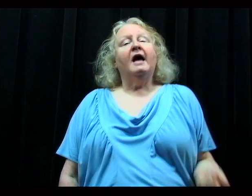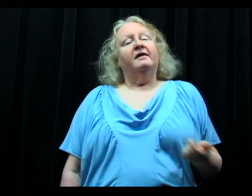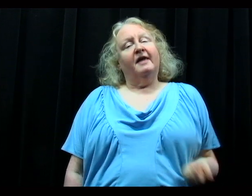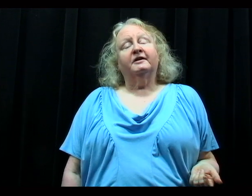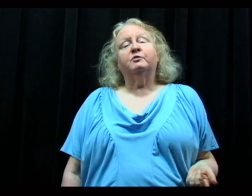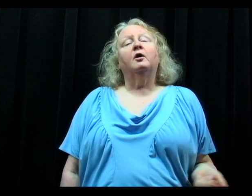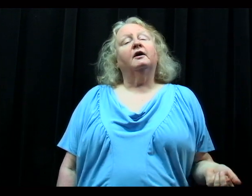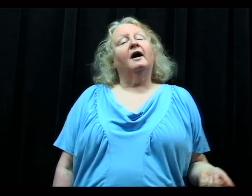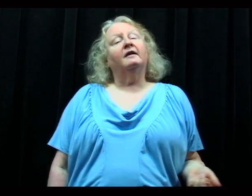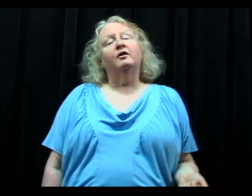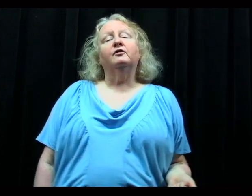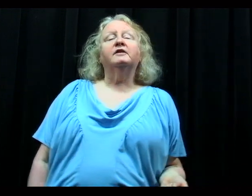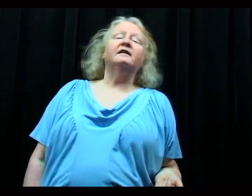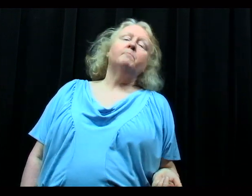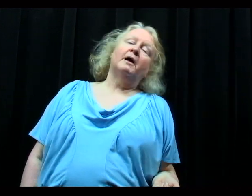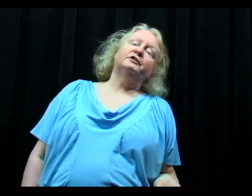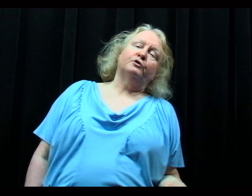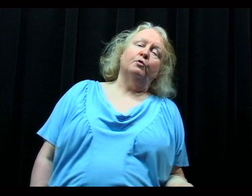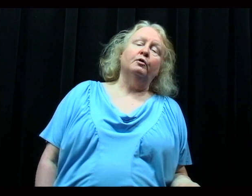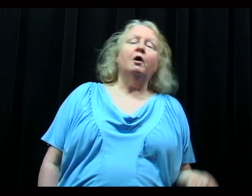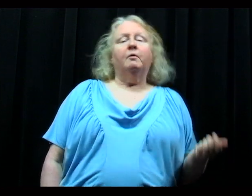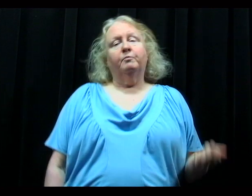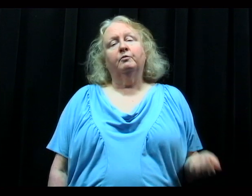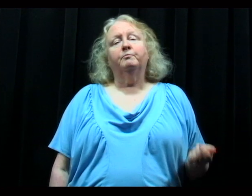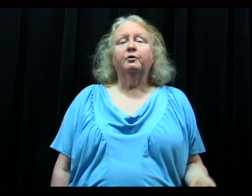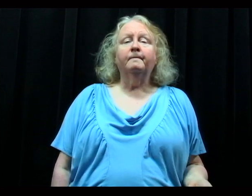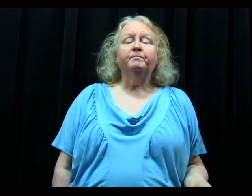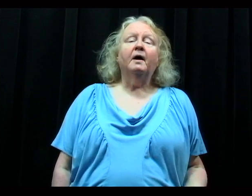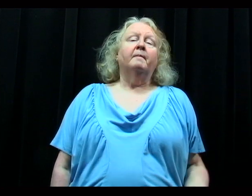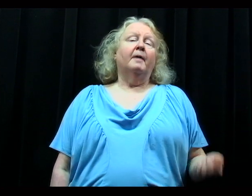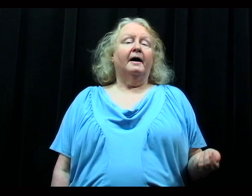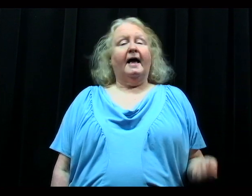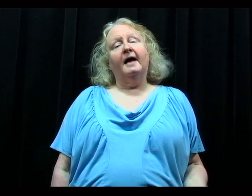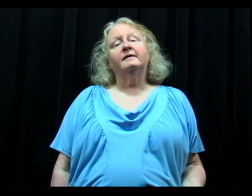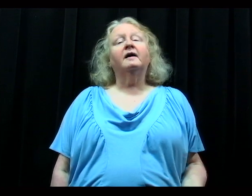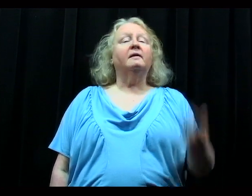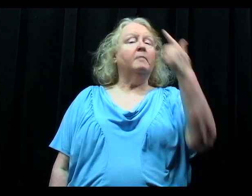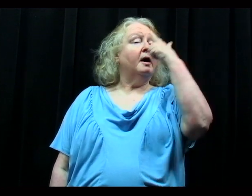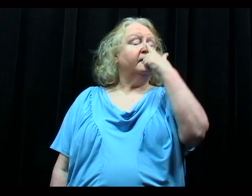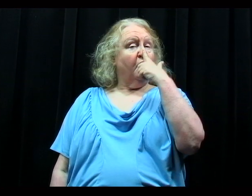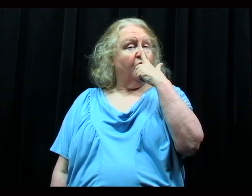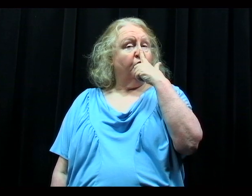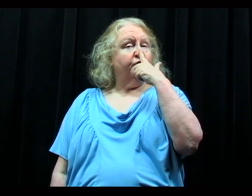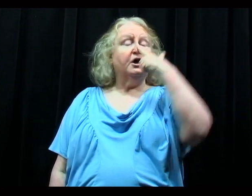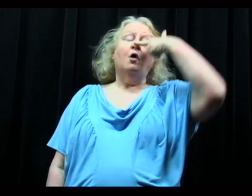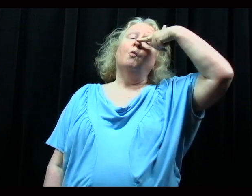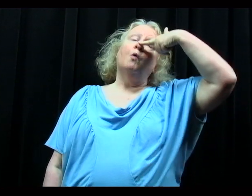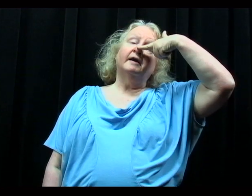That's what I learned in my school. Boom, boom. My hand on my nose, what